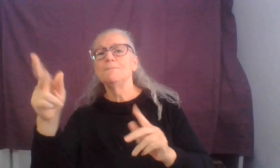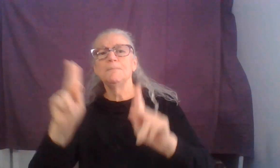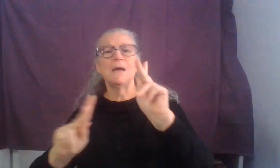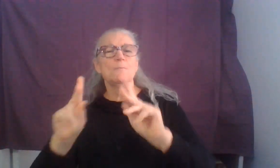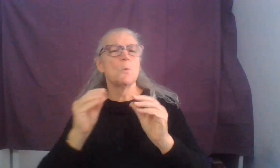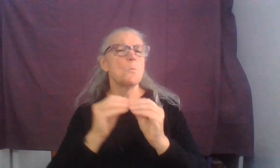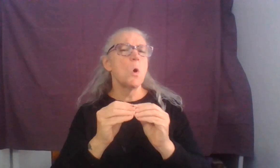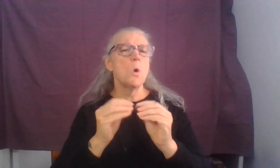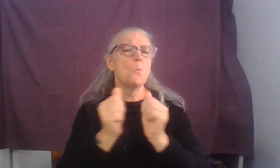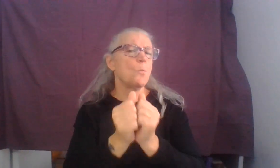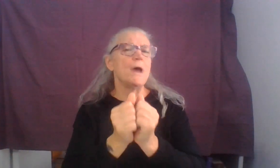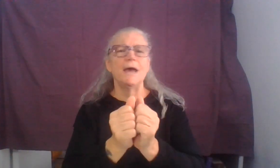mighty deeds,